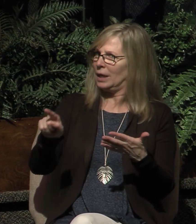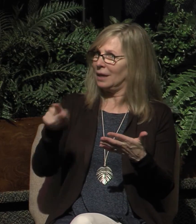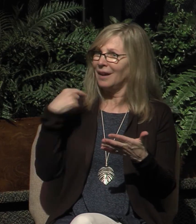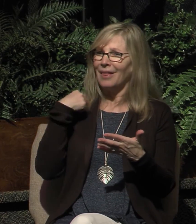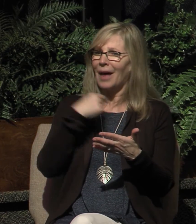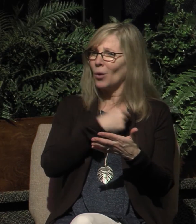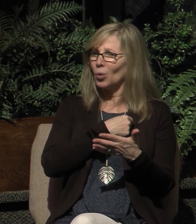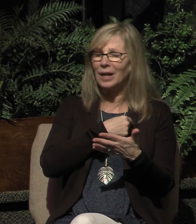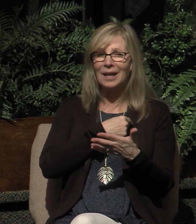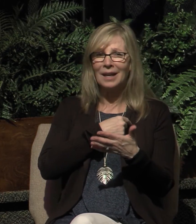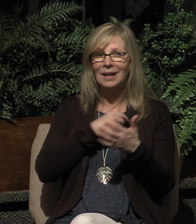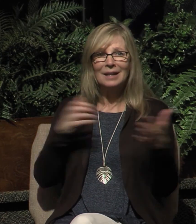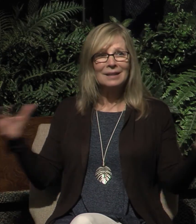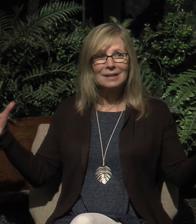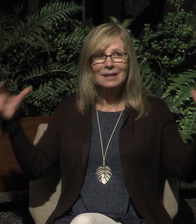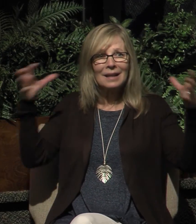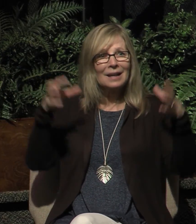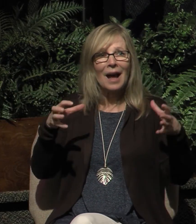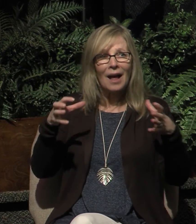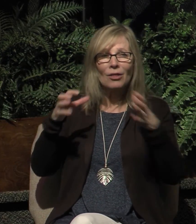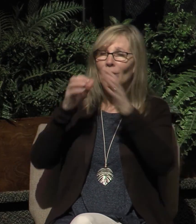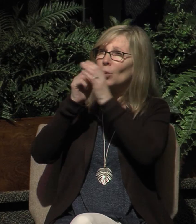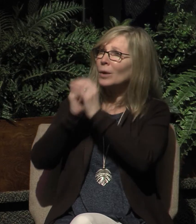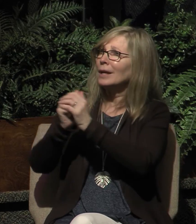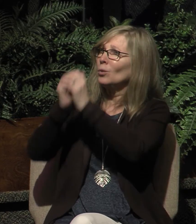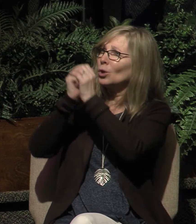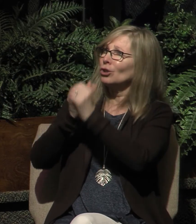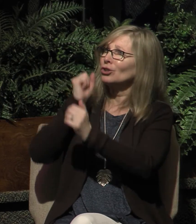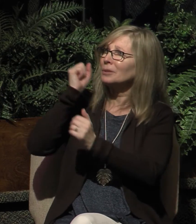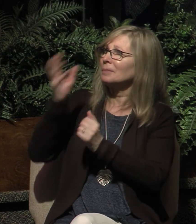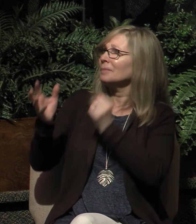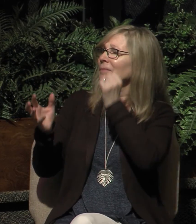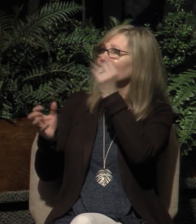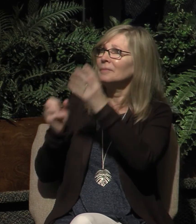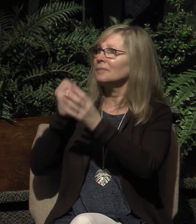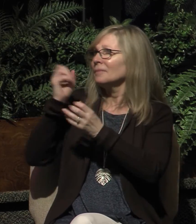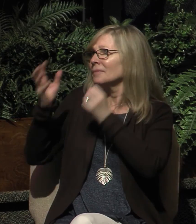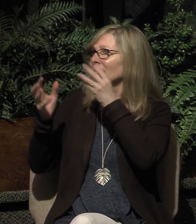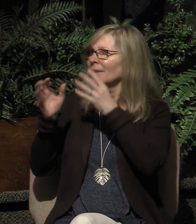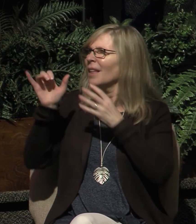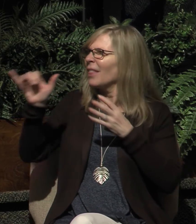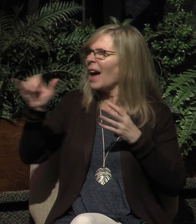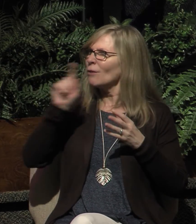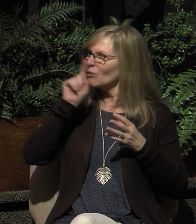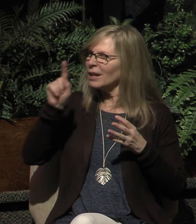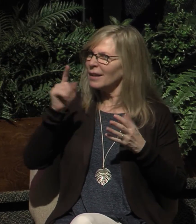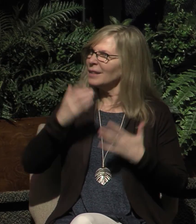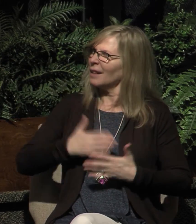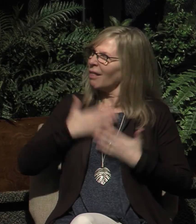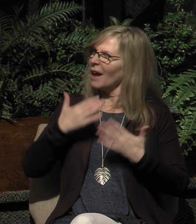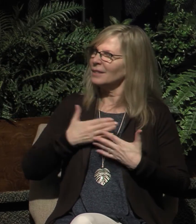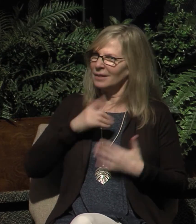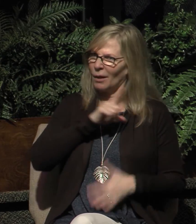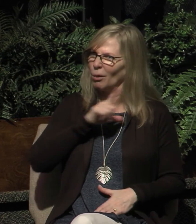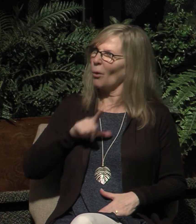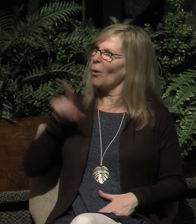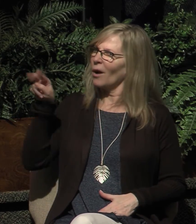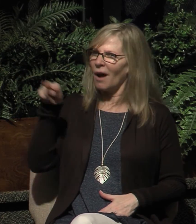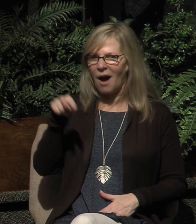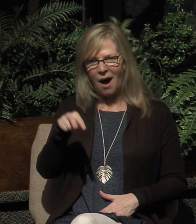worship together and it is so meaningful because not only does it delight the Lord to hear the praises of his people as